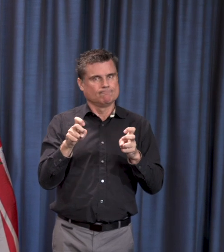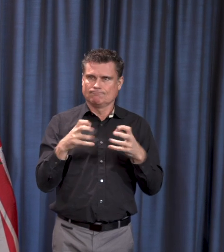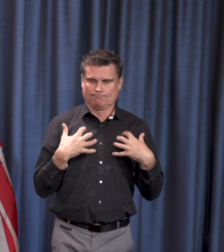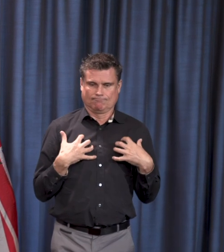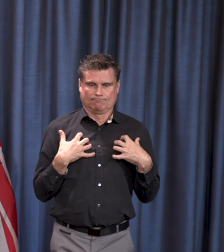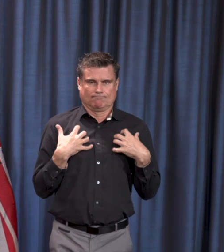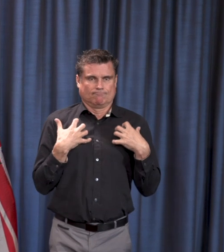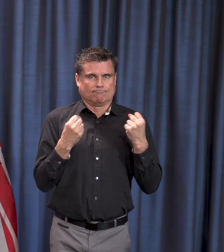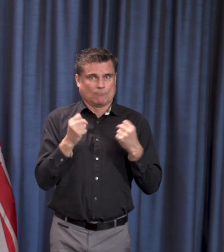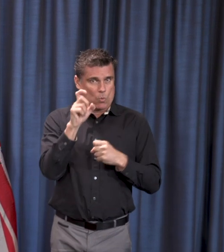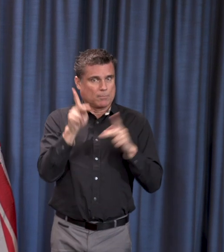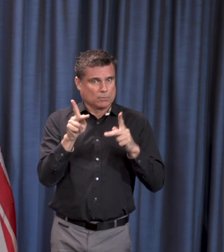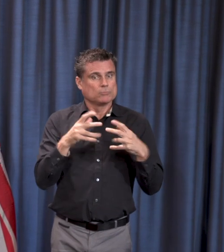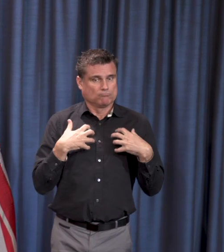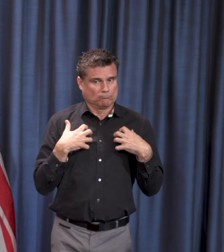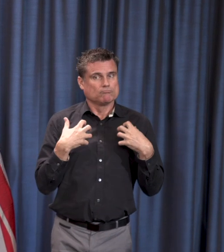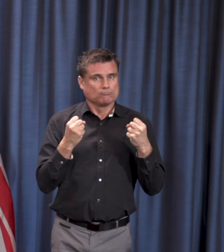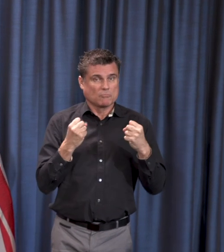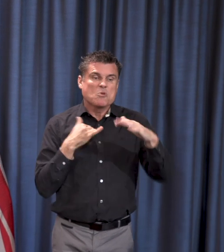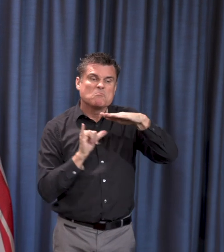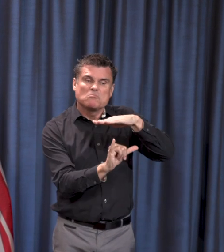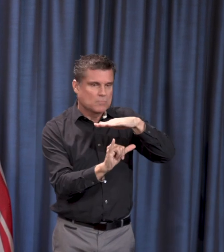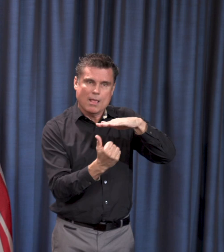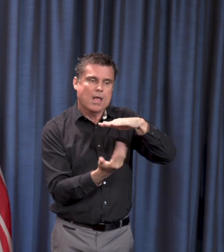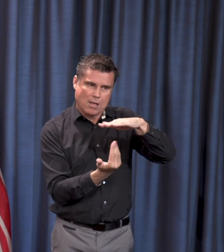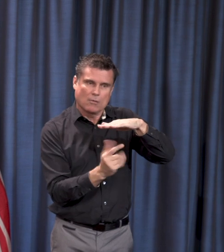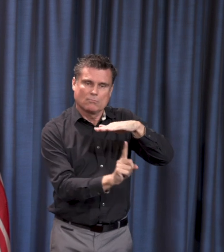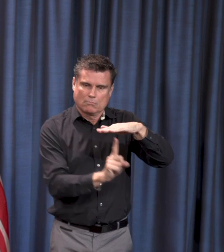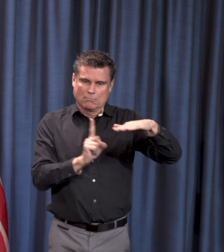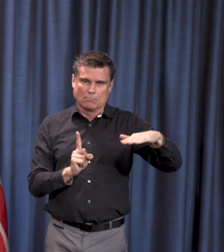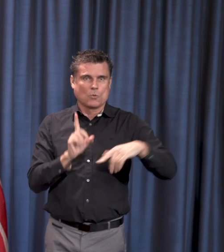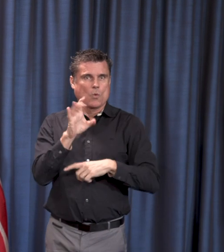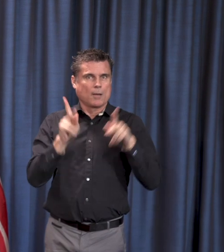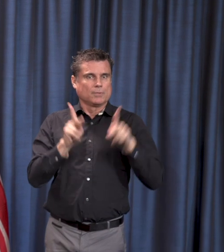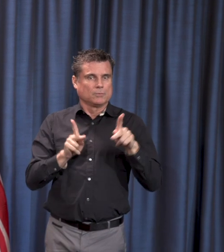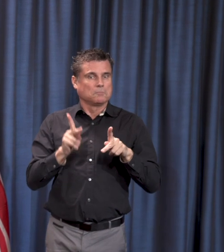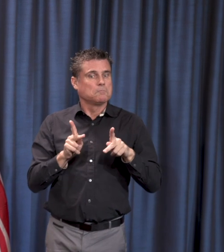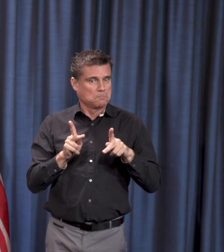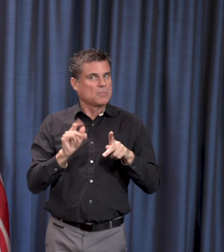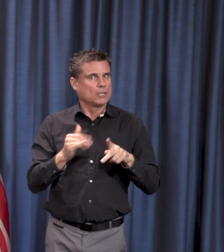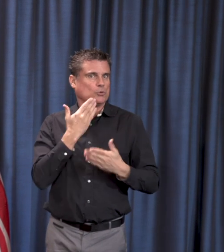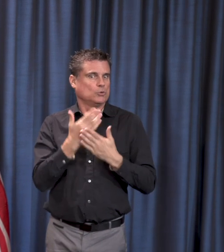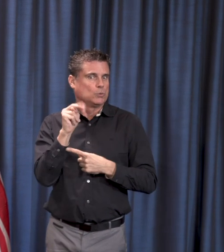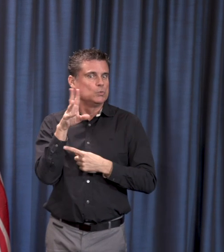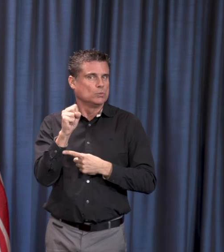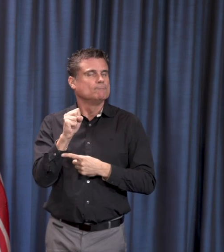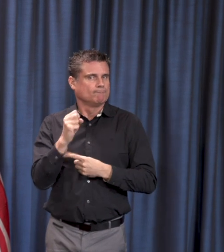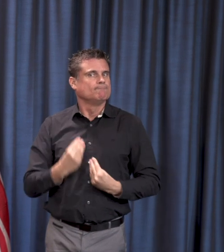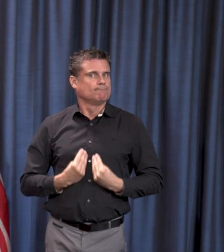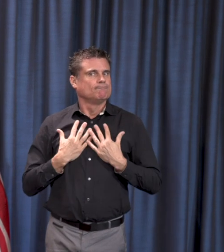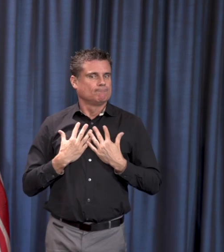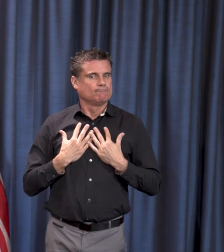isolation. So that is a really good thing to be able to put that on our books, finally. As I have mentioned,